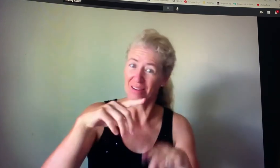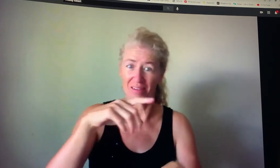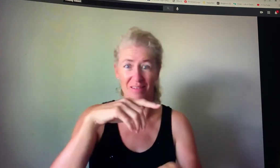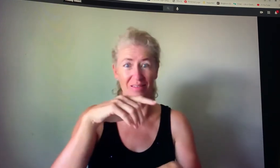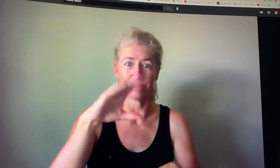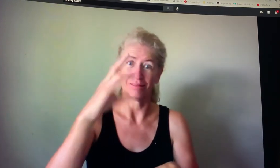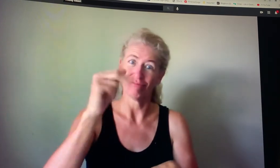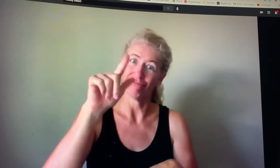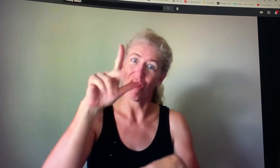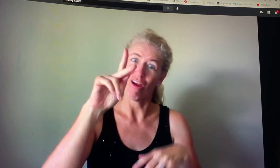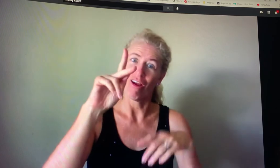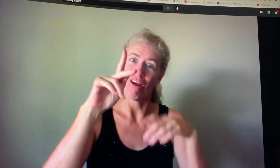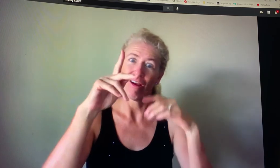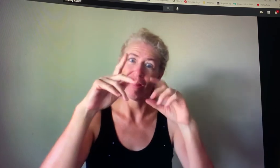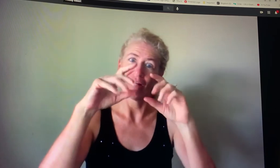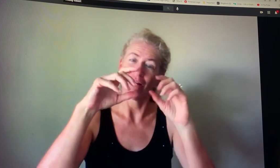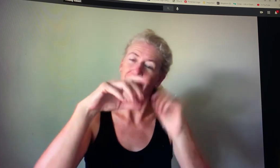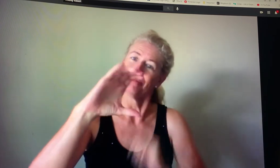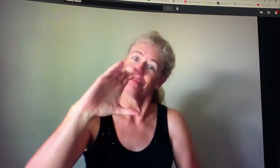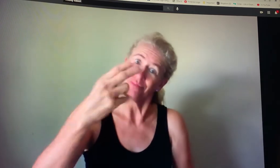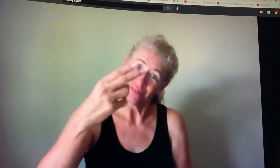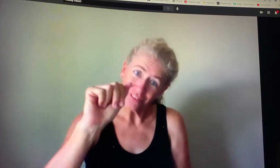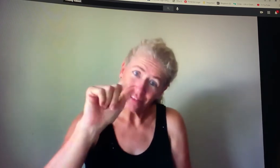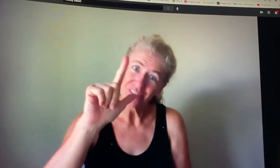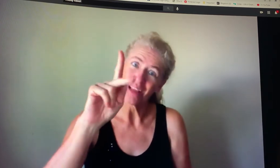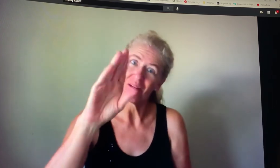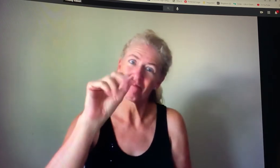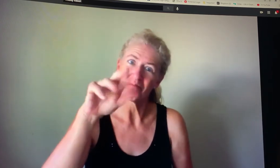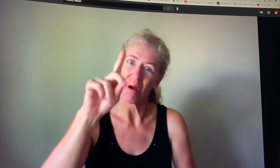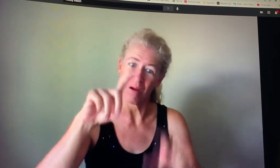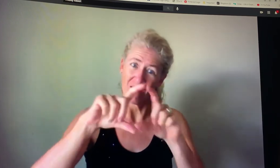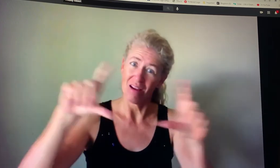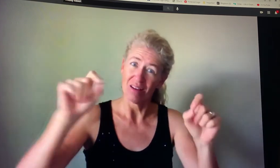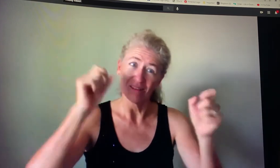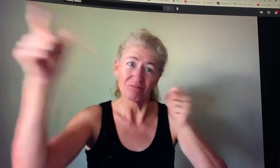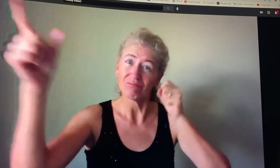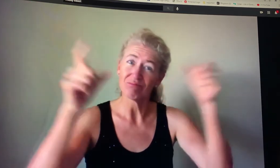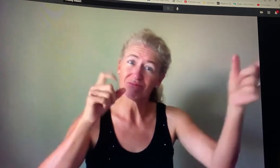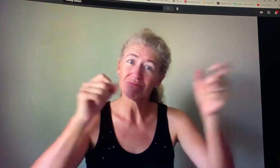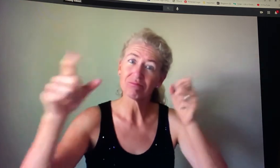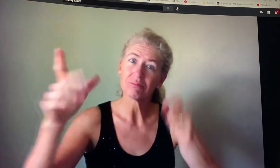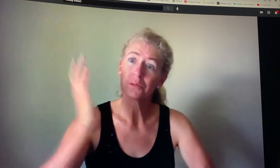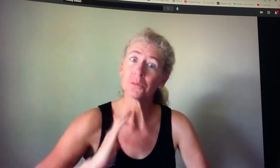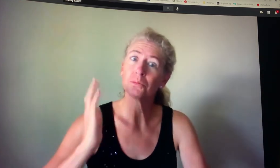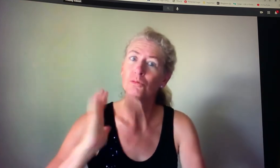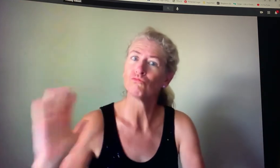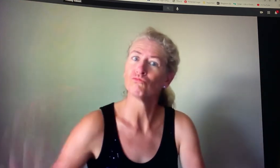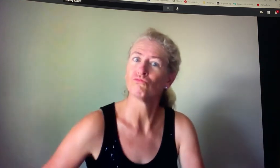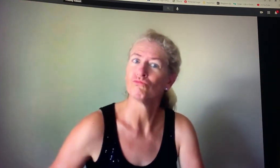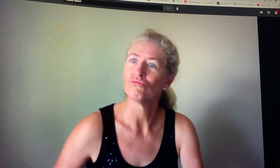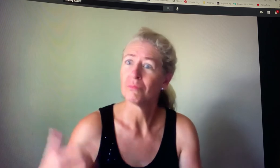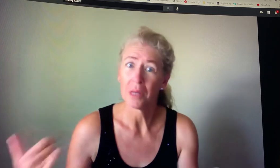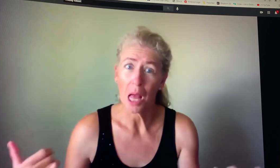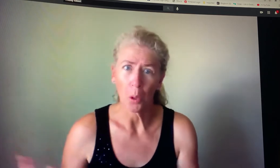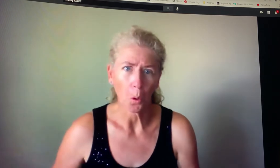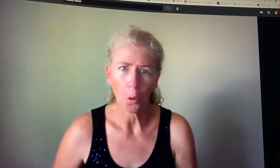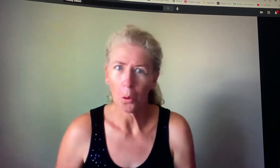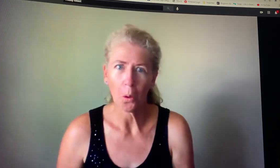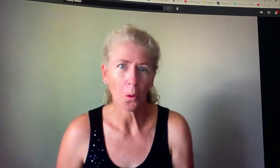that's my my chalk my chalkboard eraser throwing story of course that was a